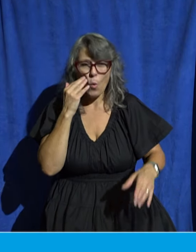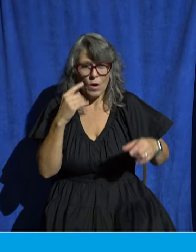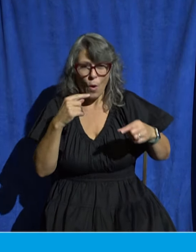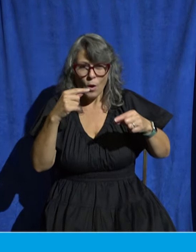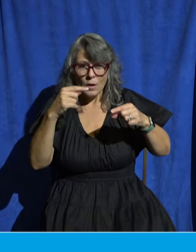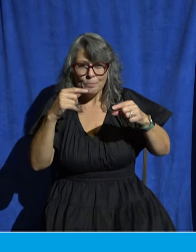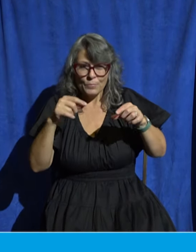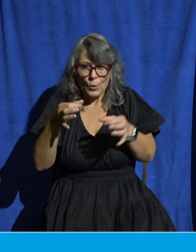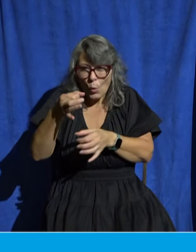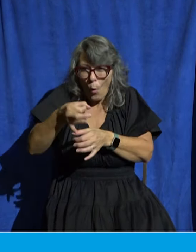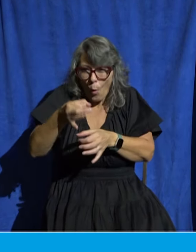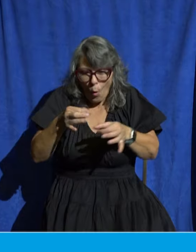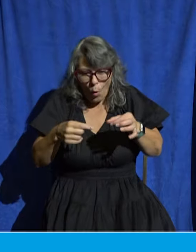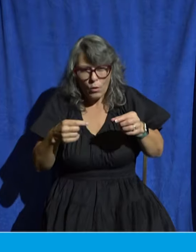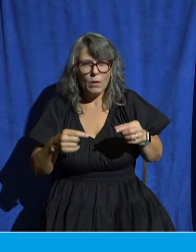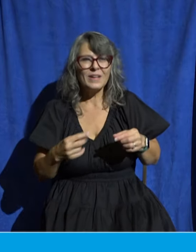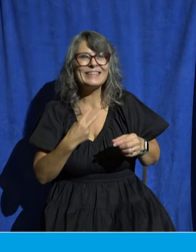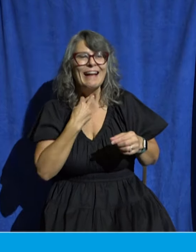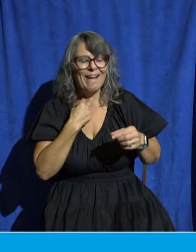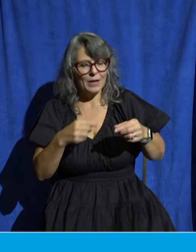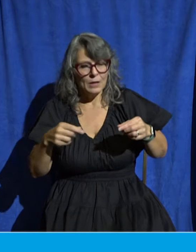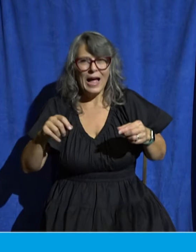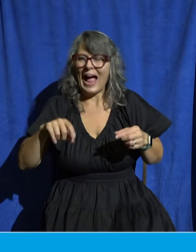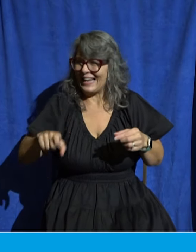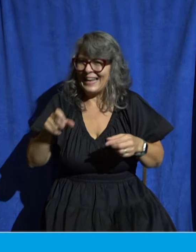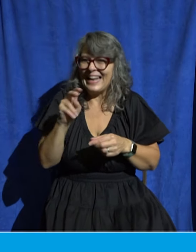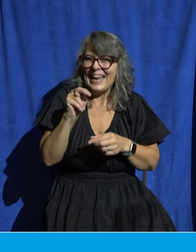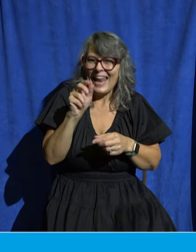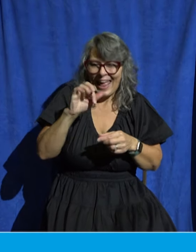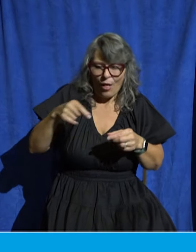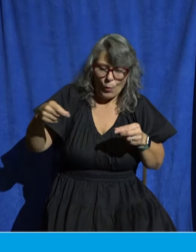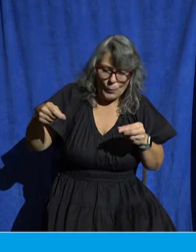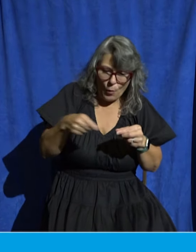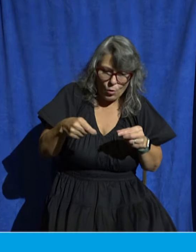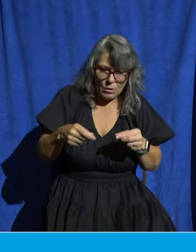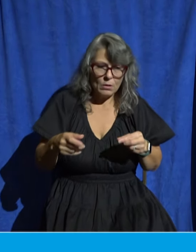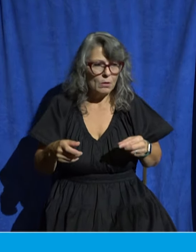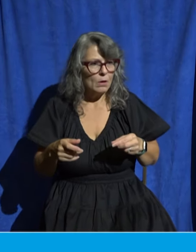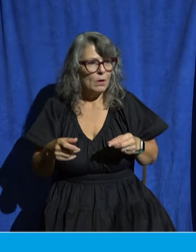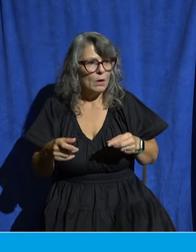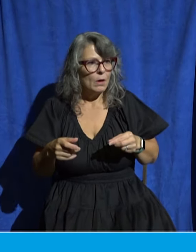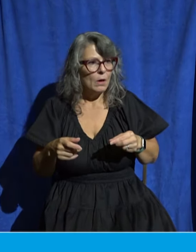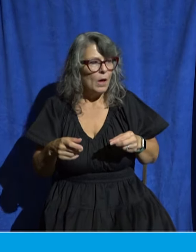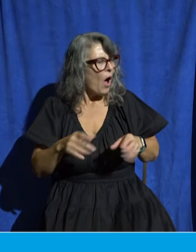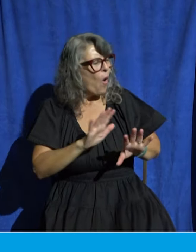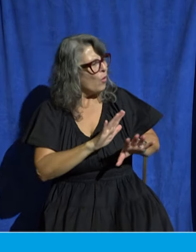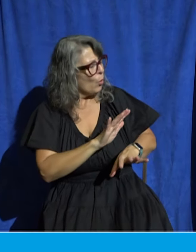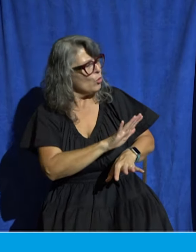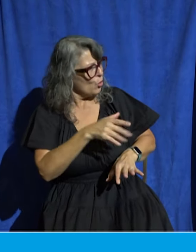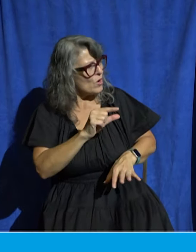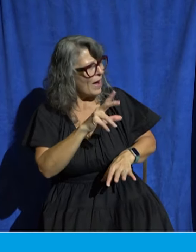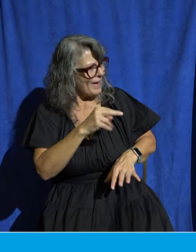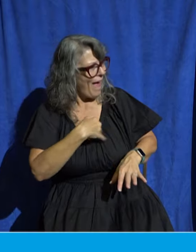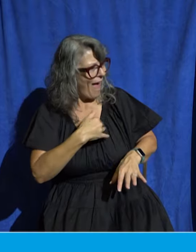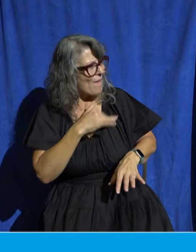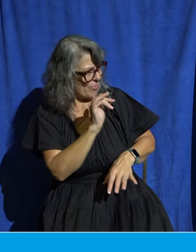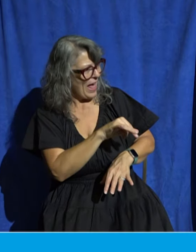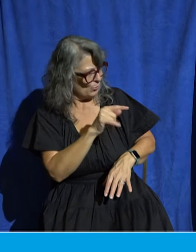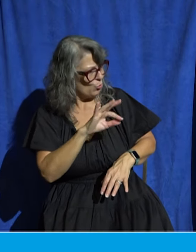He said, look at the front of the gun. I said, oh. I said, what's that for? And he goes, look, you can